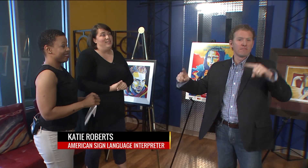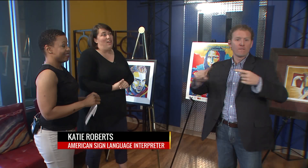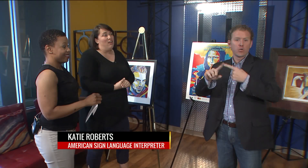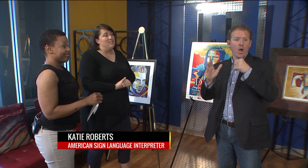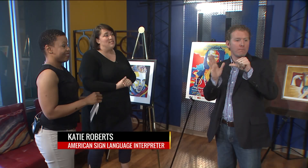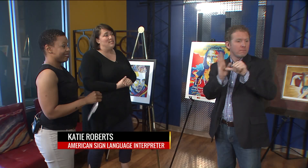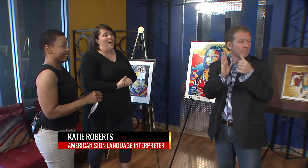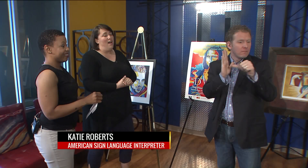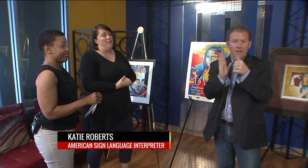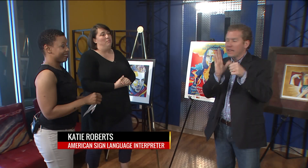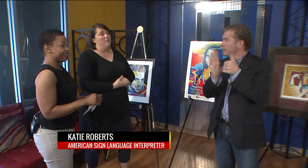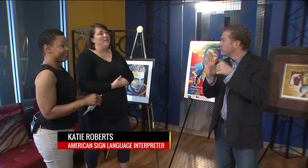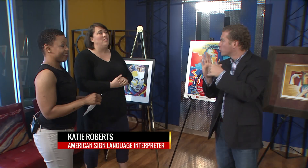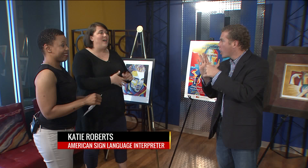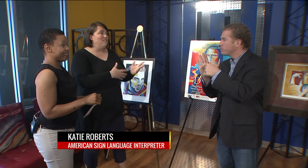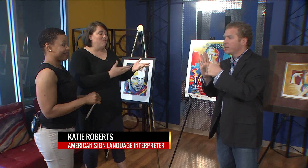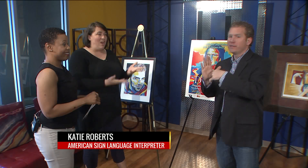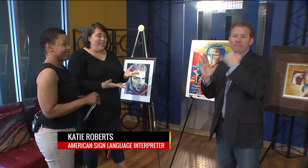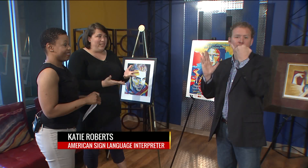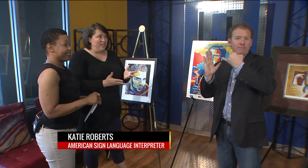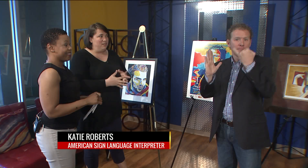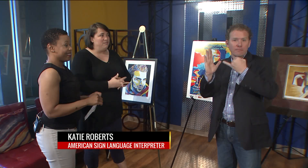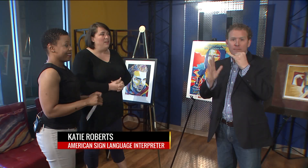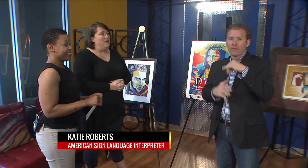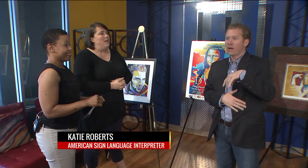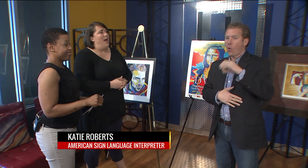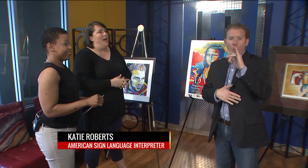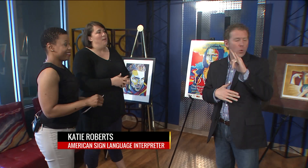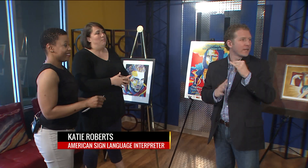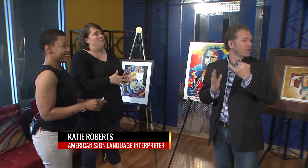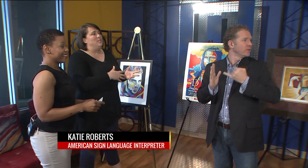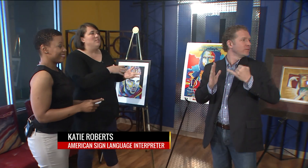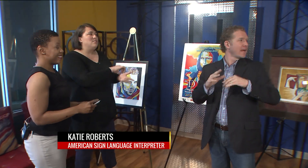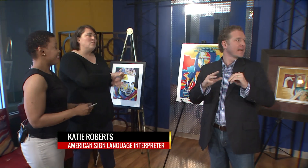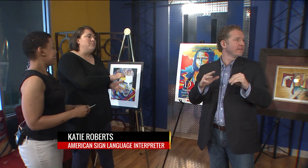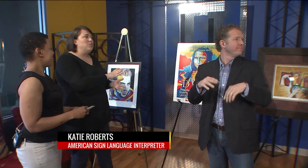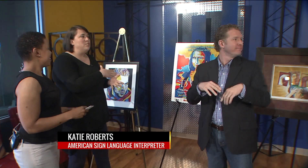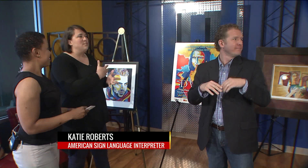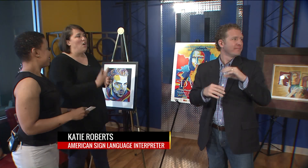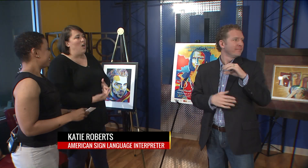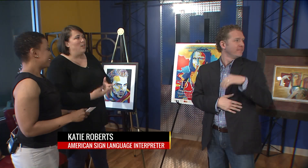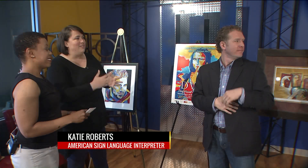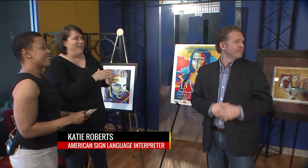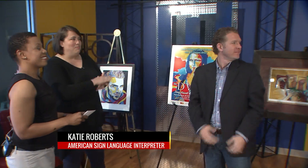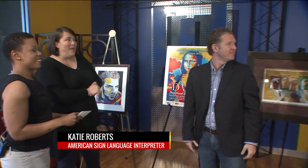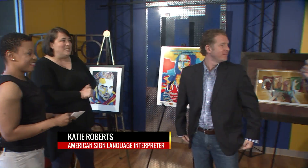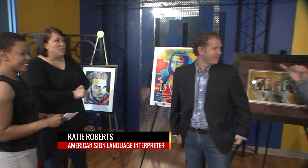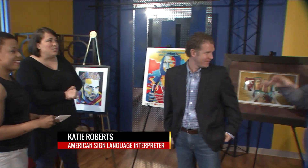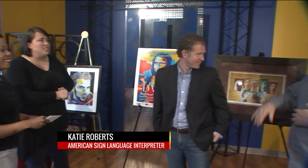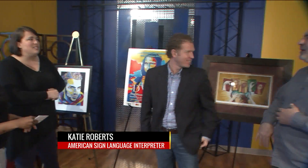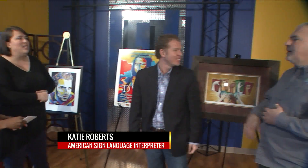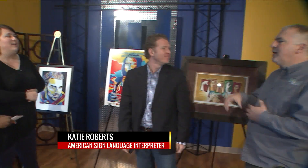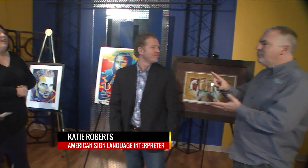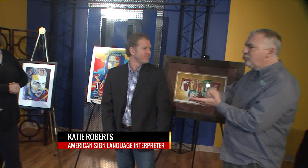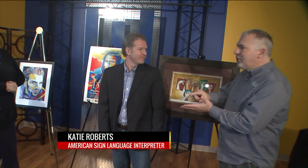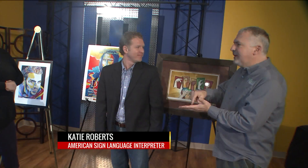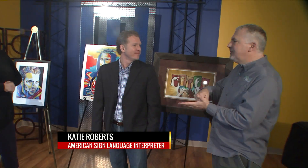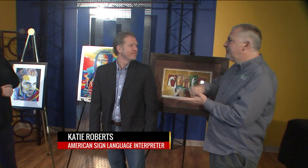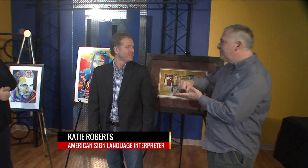excited. The artists have a variety of sculptors, art like painters,